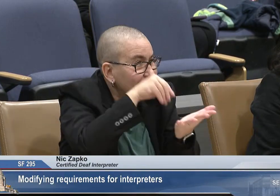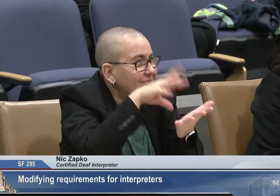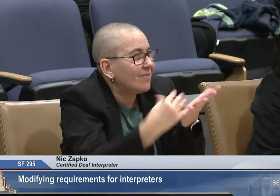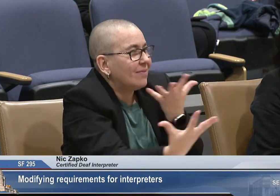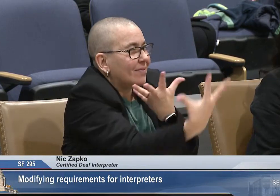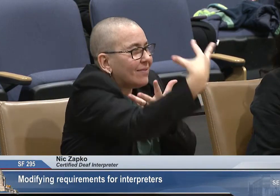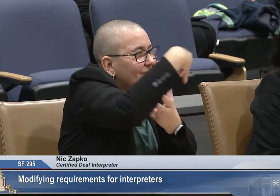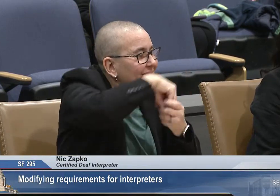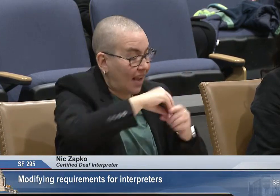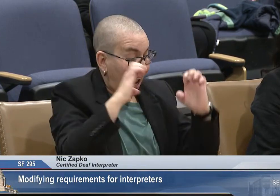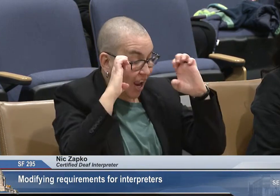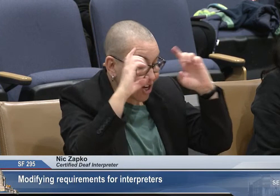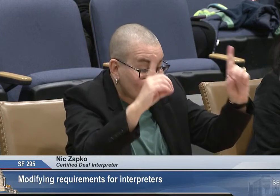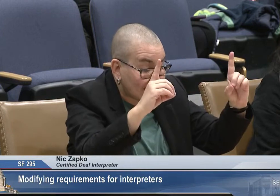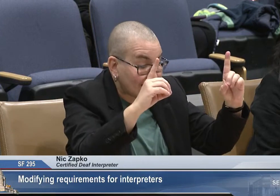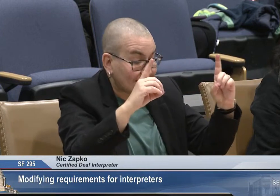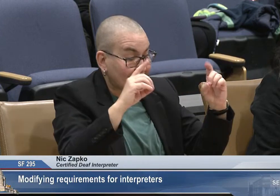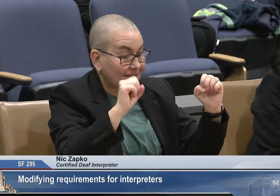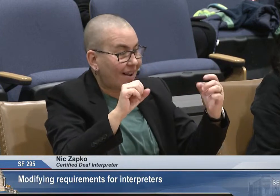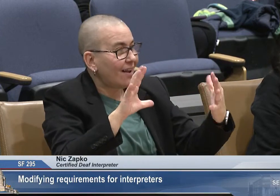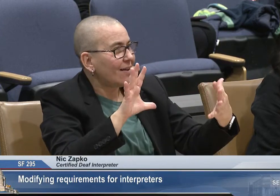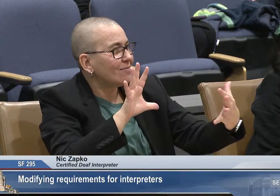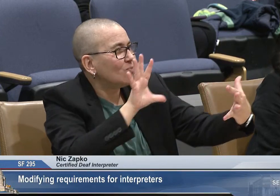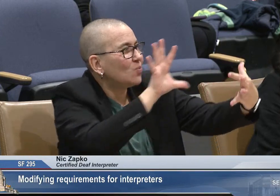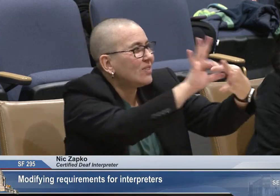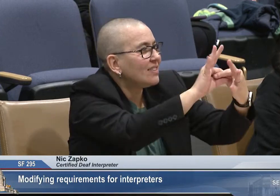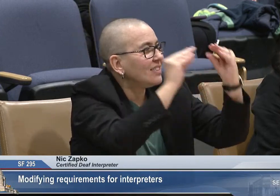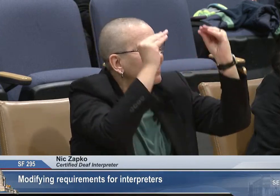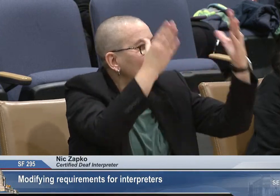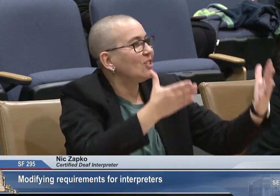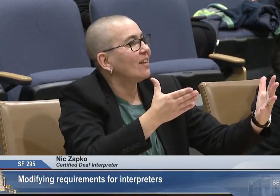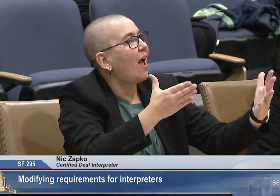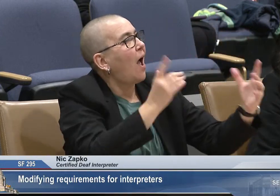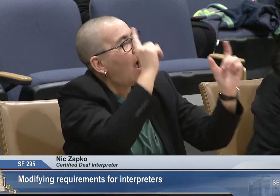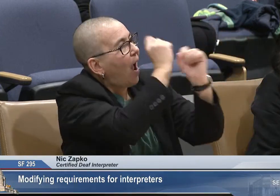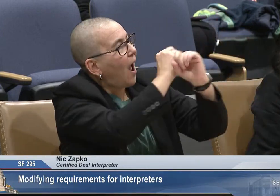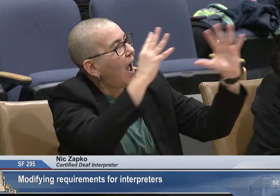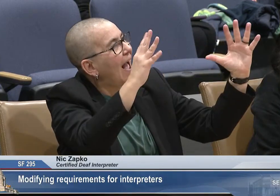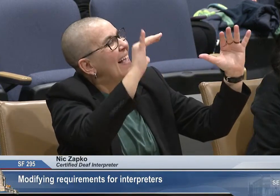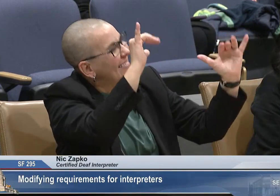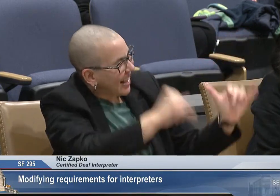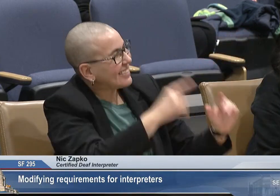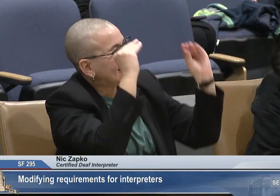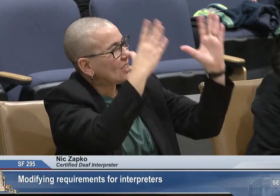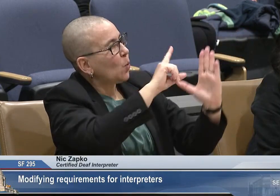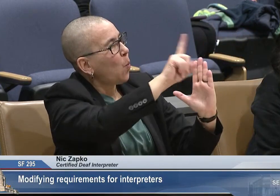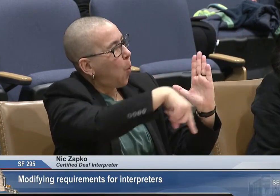students would have an opportunity for a well-rounded and comprehensive education.